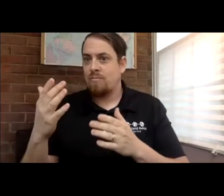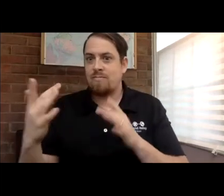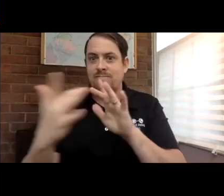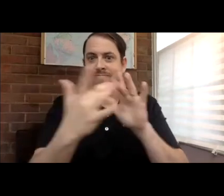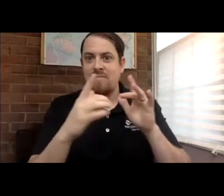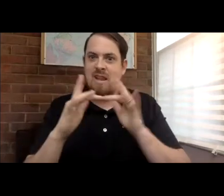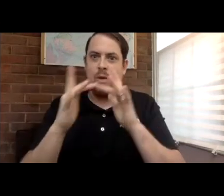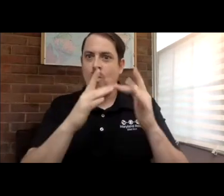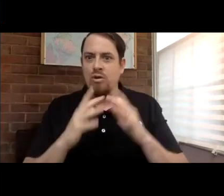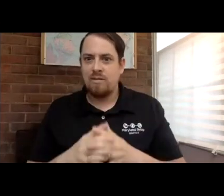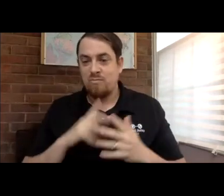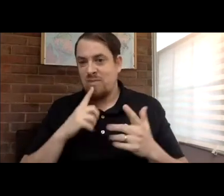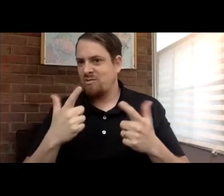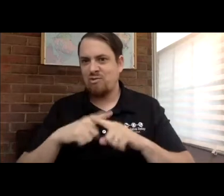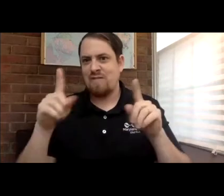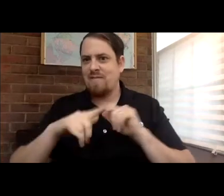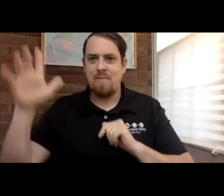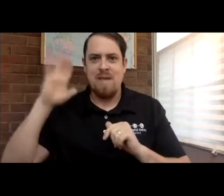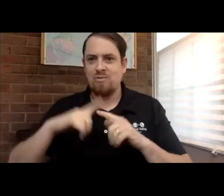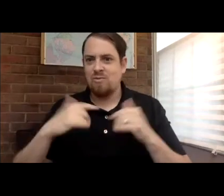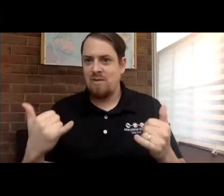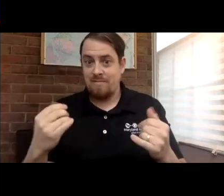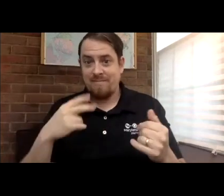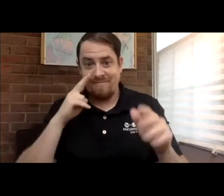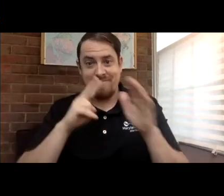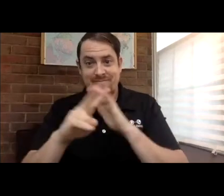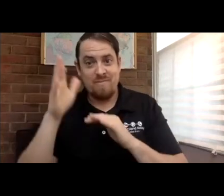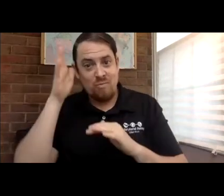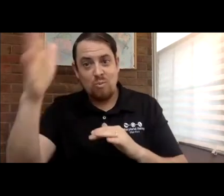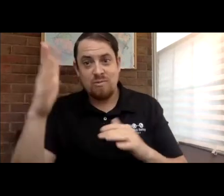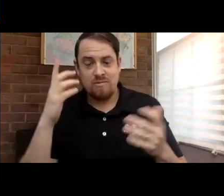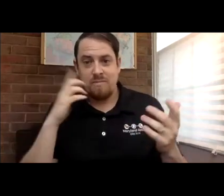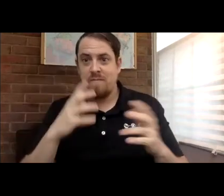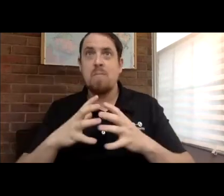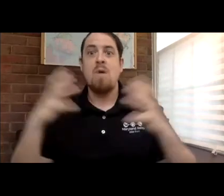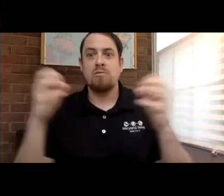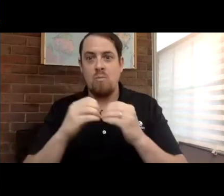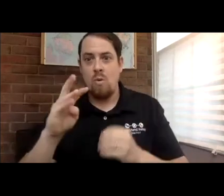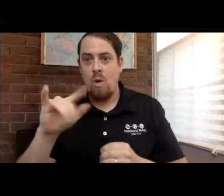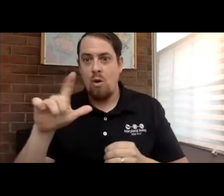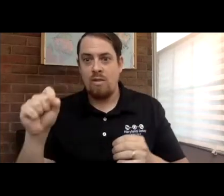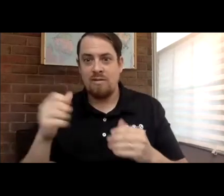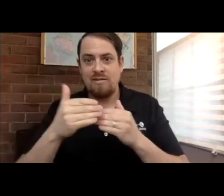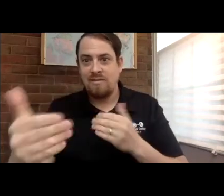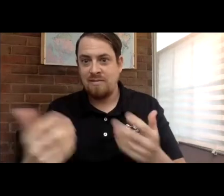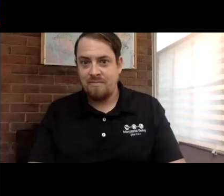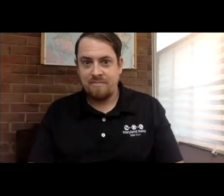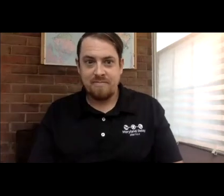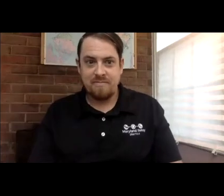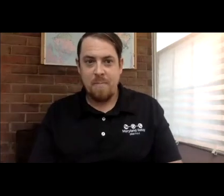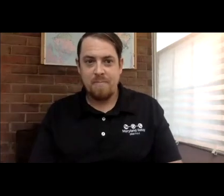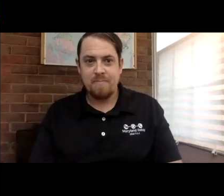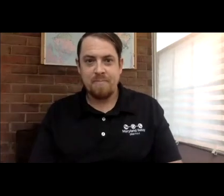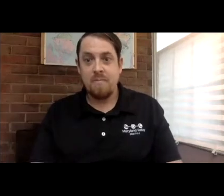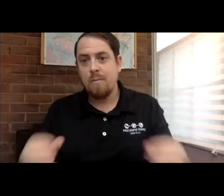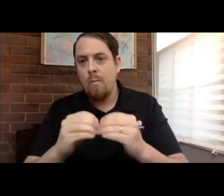changes in how we just communicate in general, and how we network, very different if you compare the past to now. And I'm sure in the future, it will be